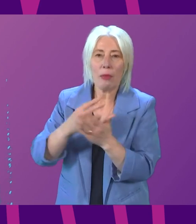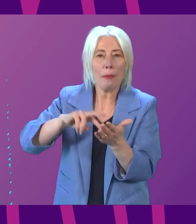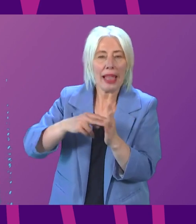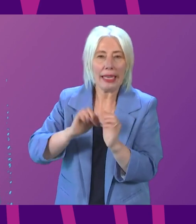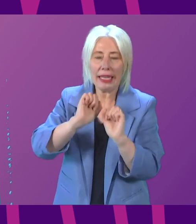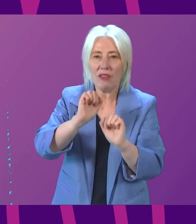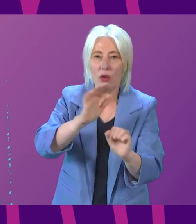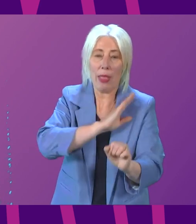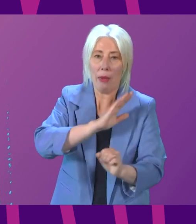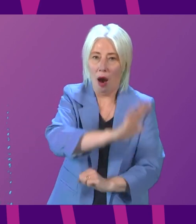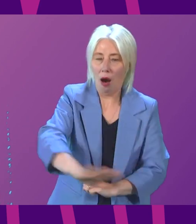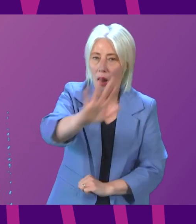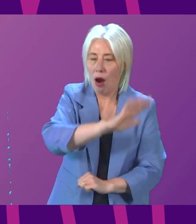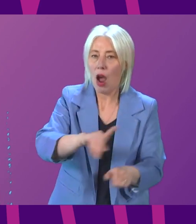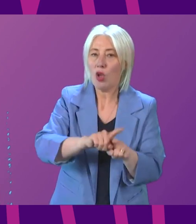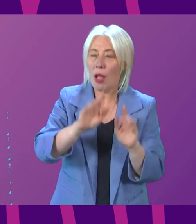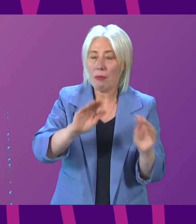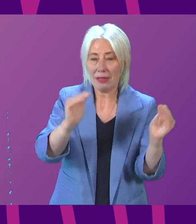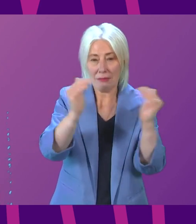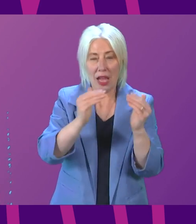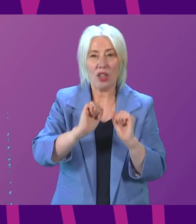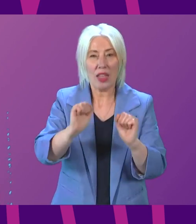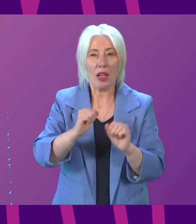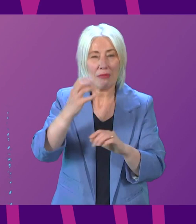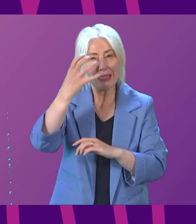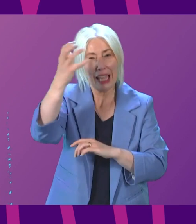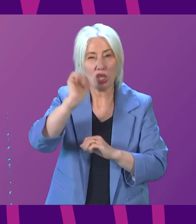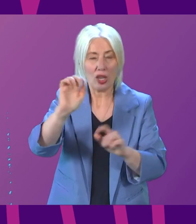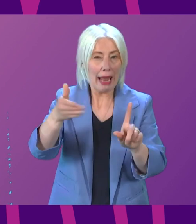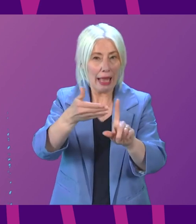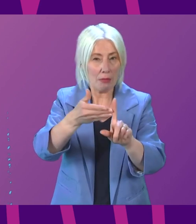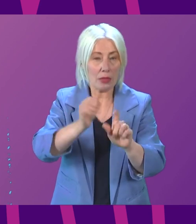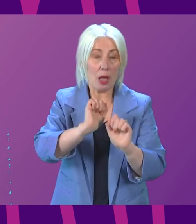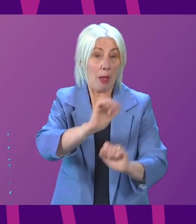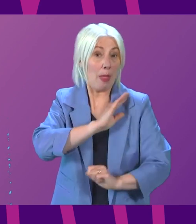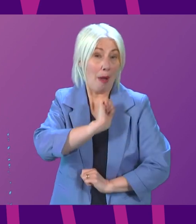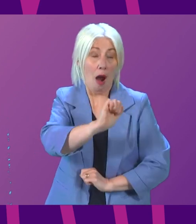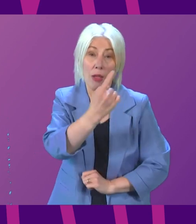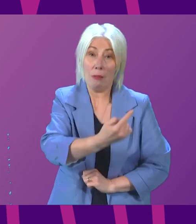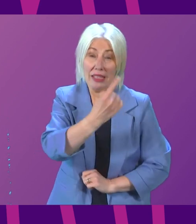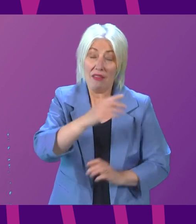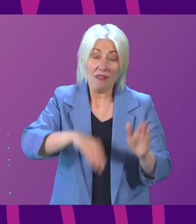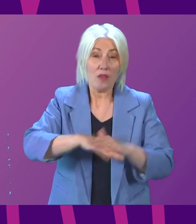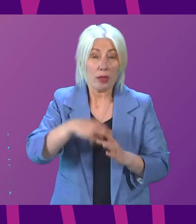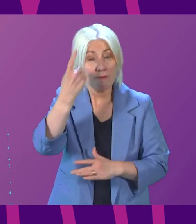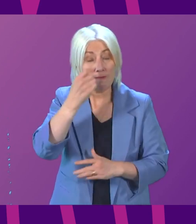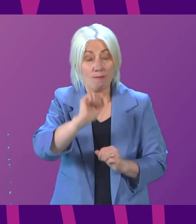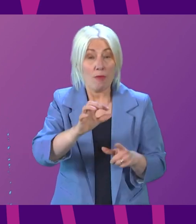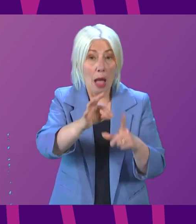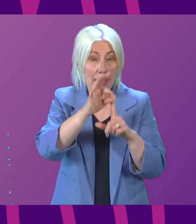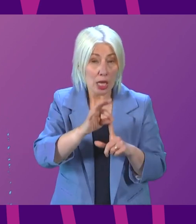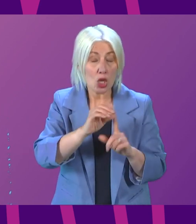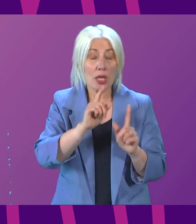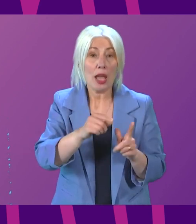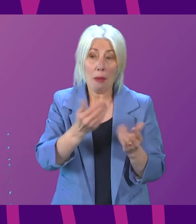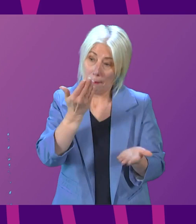any development must also be in keeping with the park authority's statutory aims. It is for the park authority to fully consider the application and assess the balance